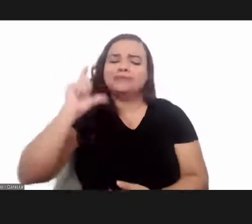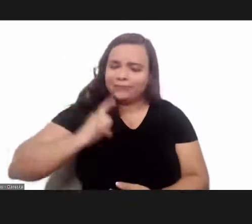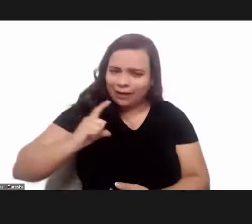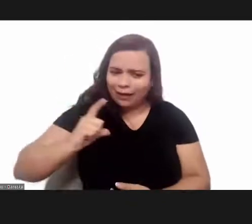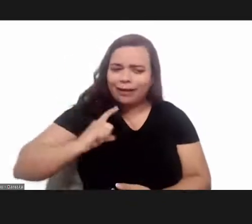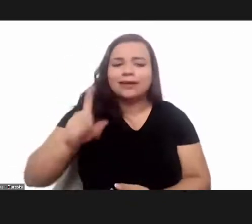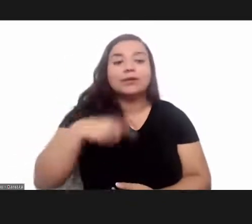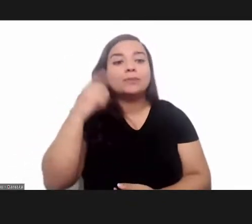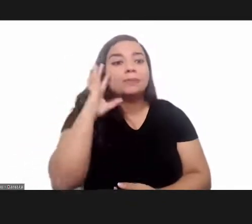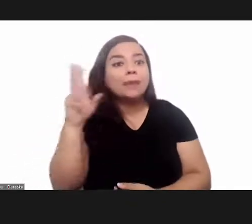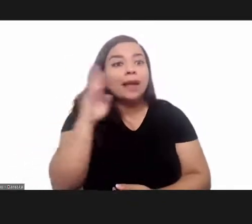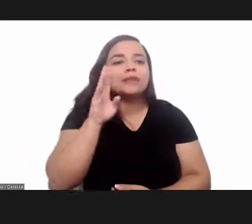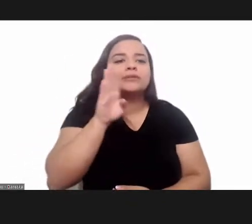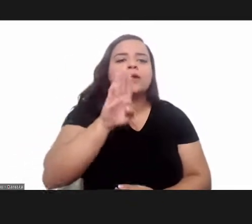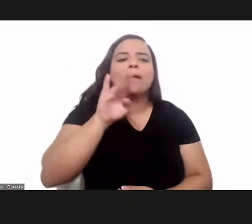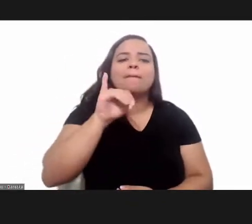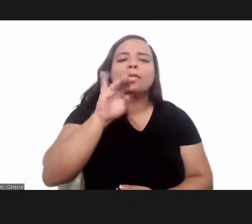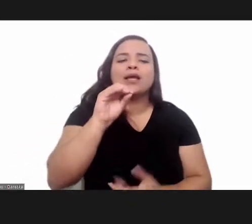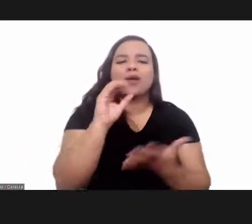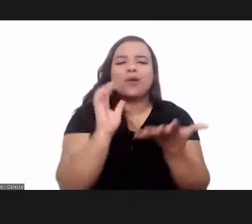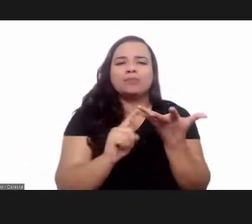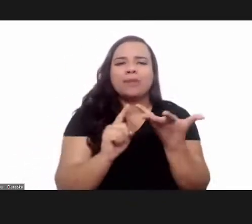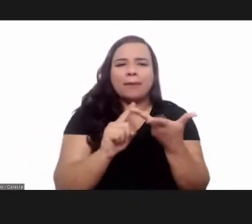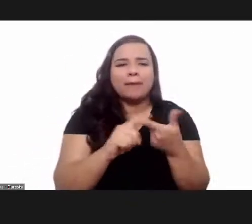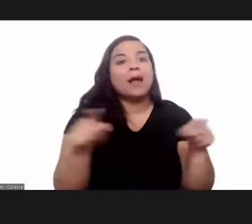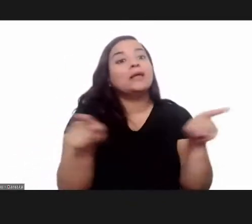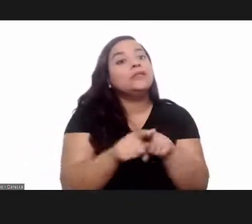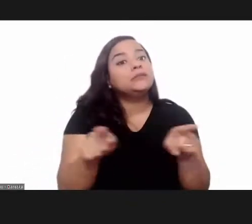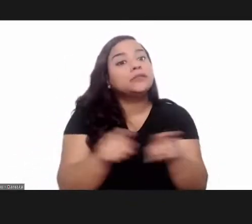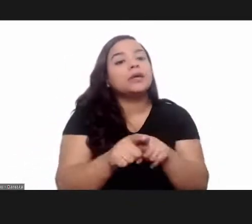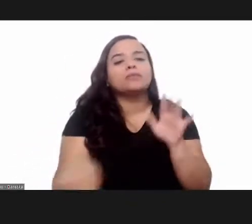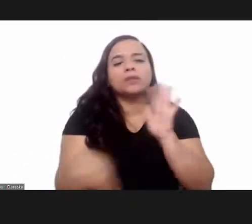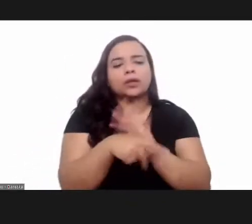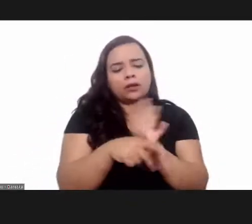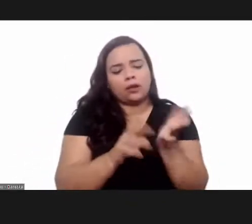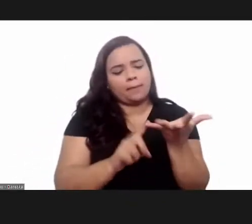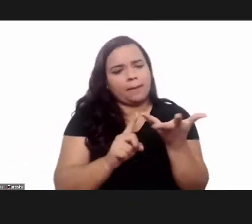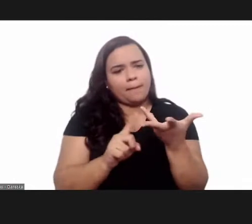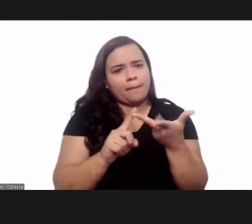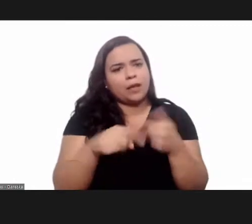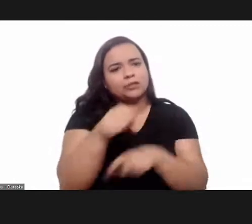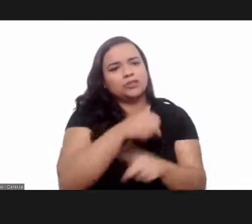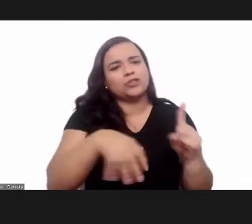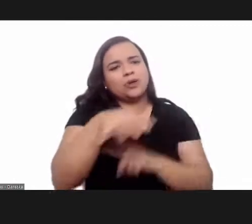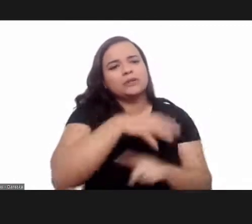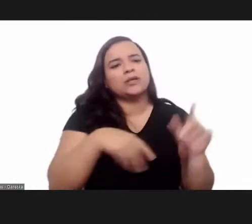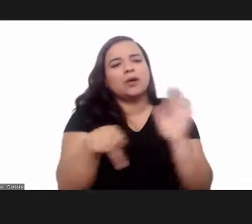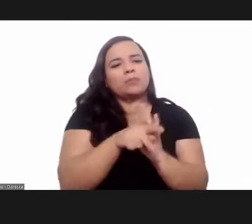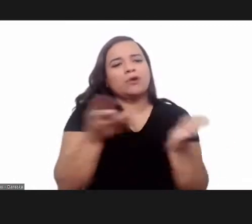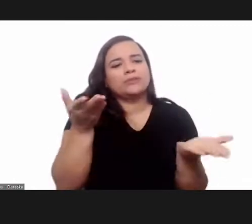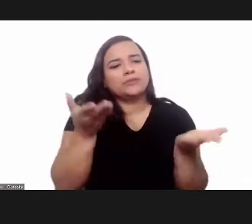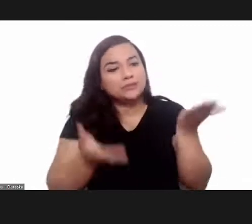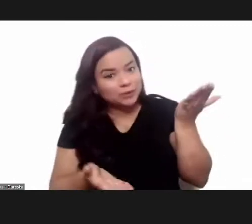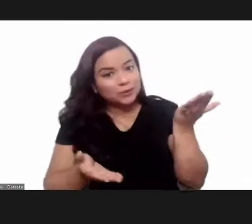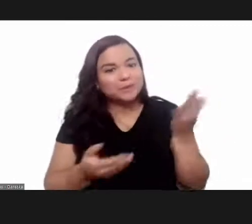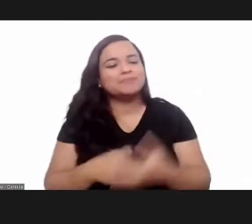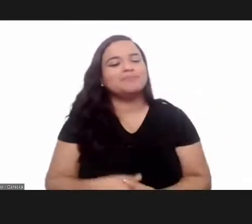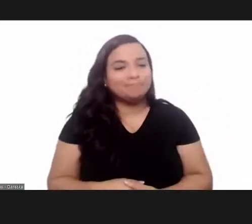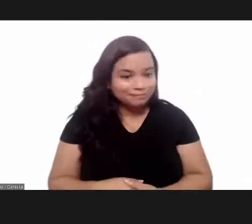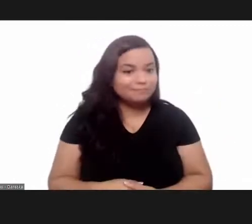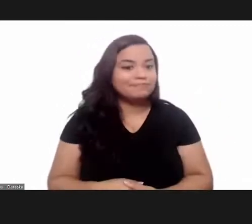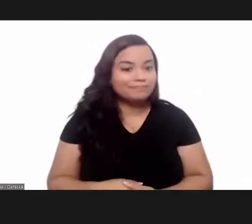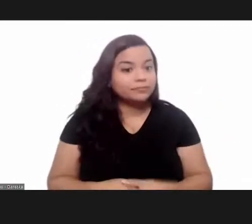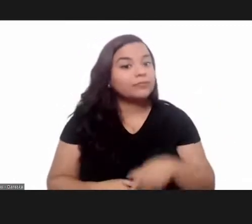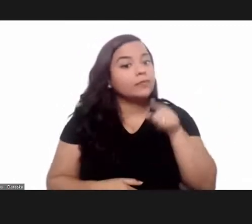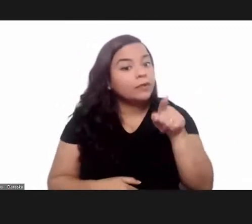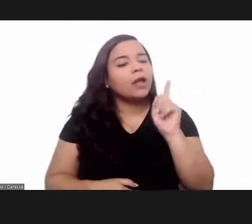to think both in biomarkers and in the markers social markers of inequality that was